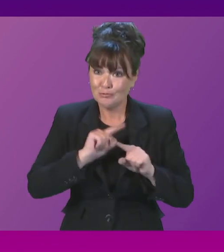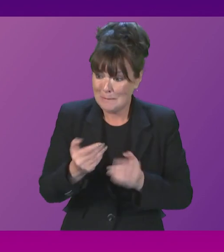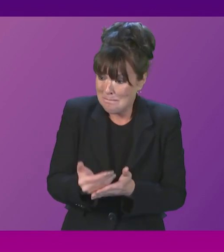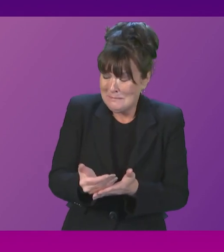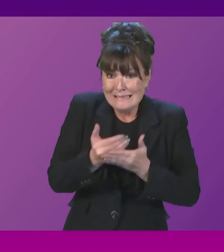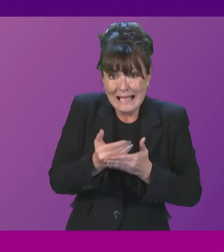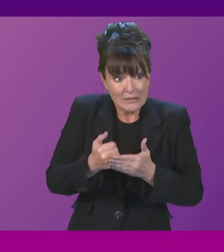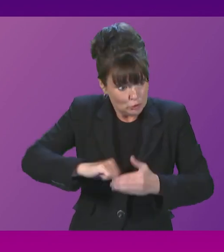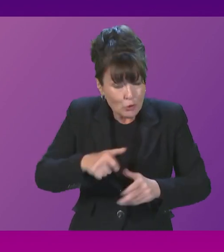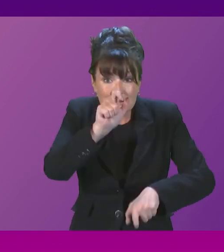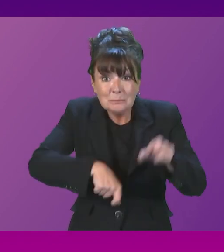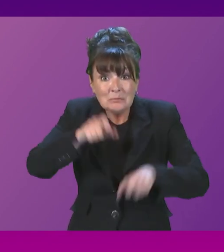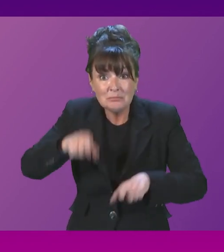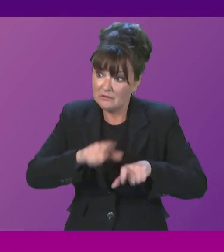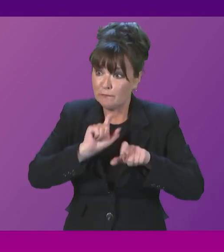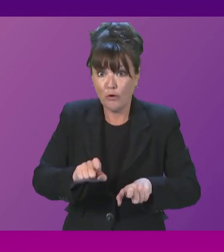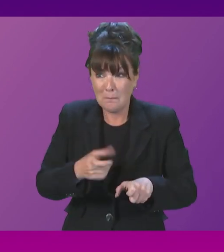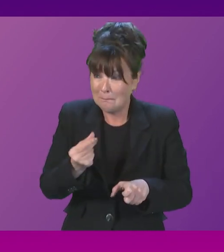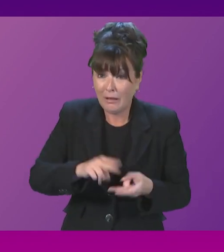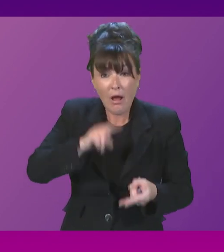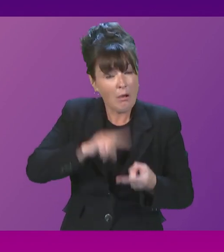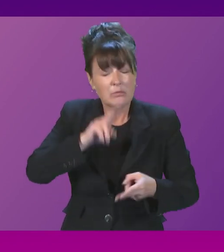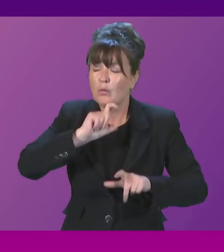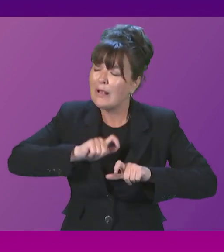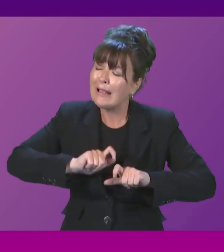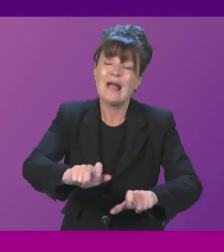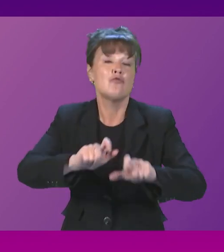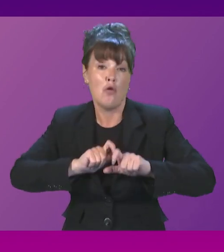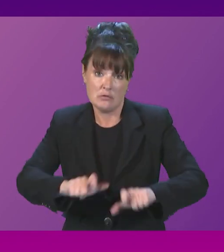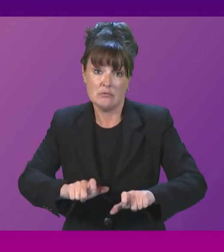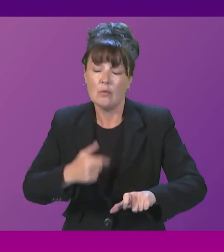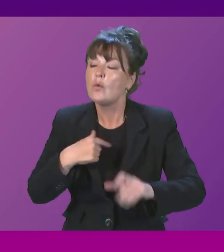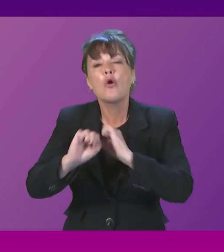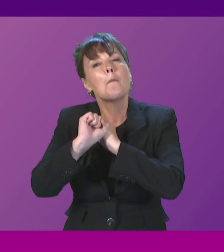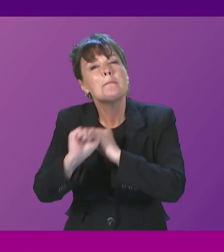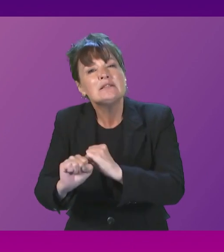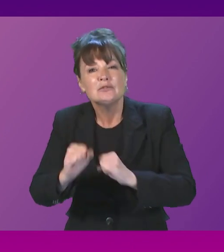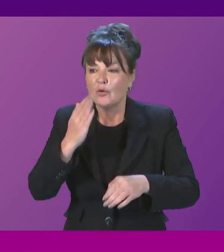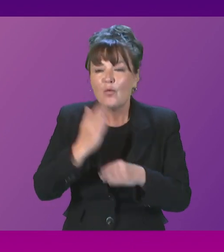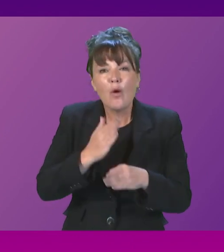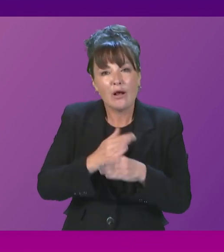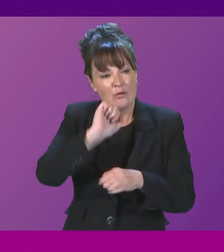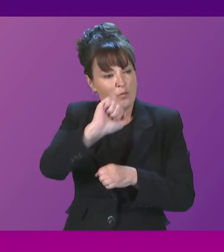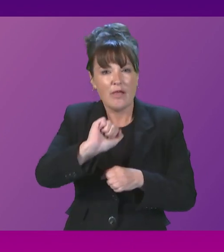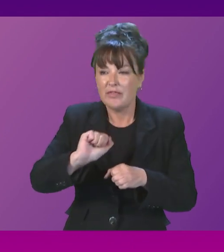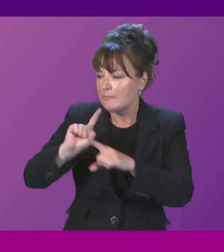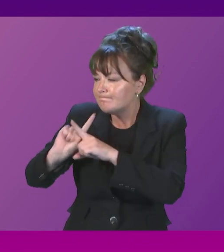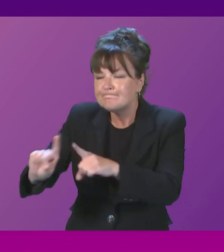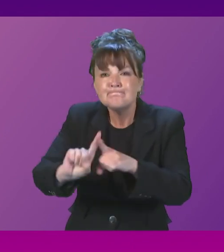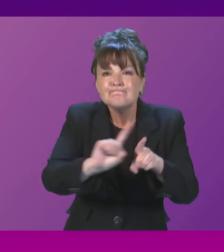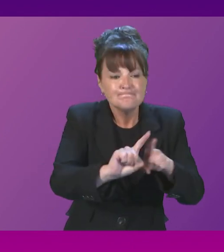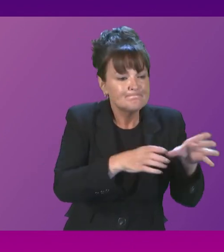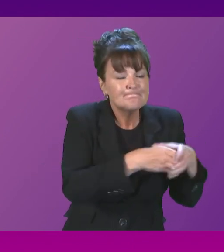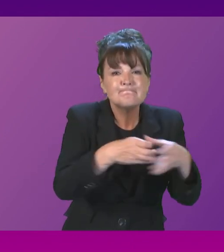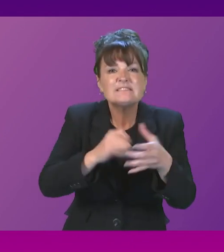cost of living crisis and we will continue to do so. We are committed to working with the sector and we are